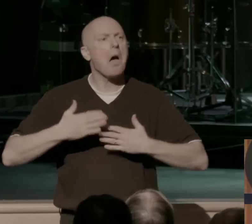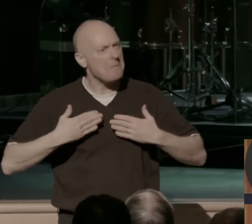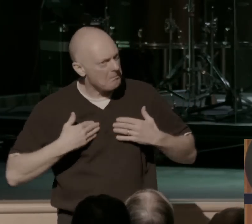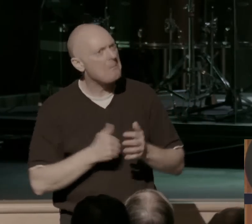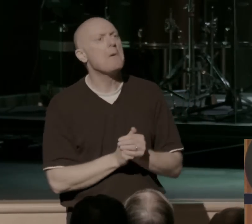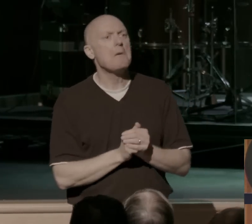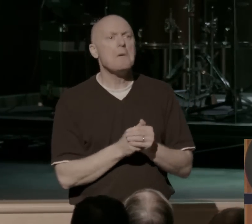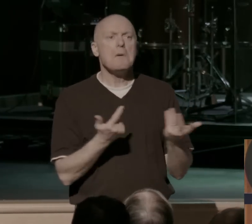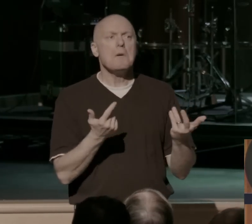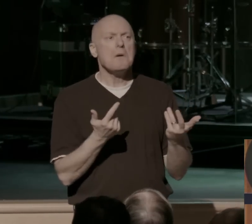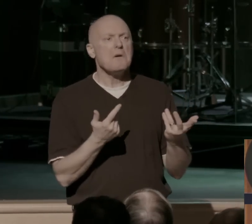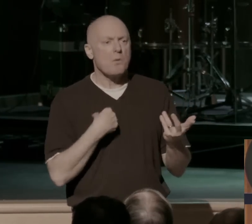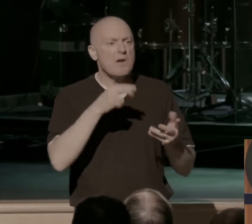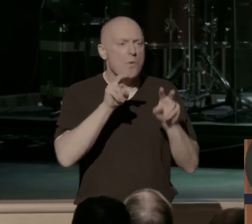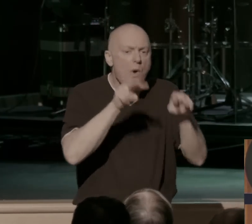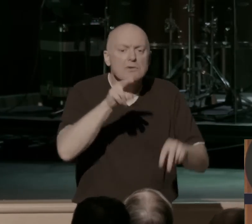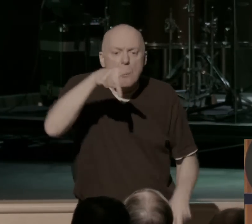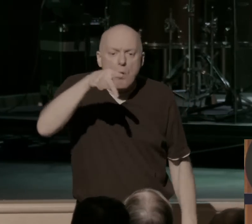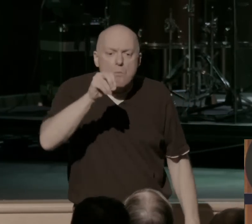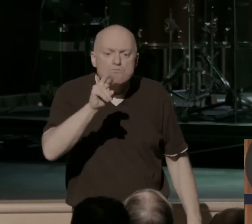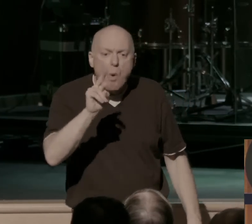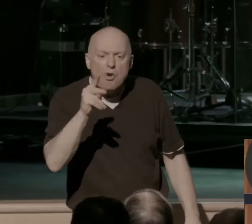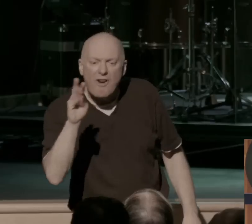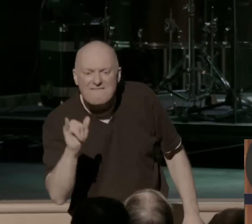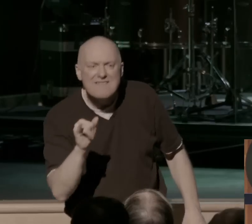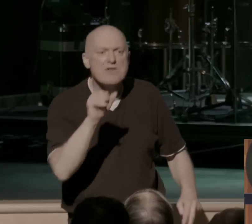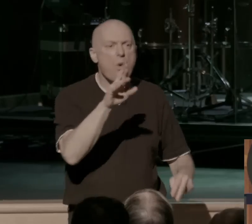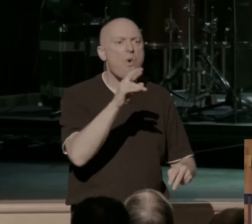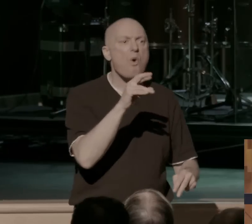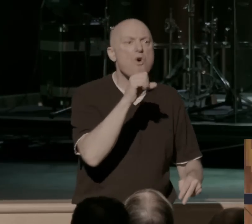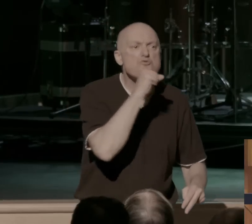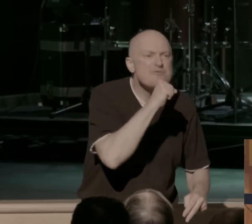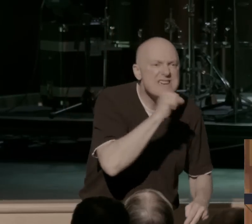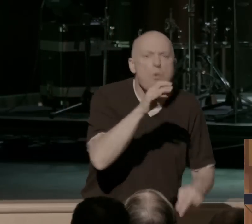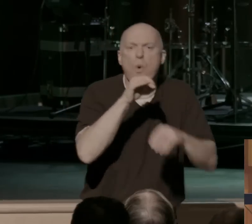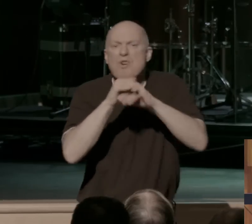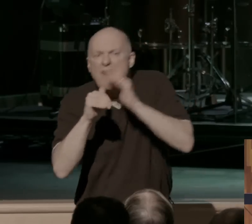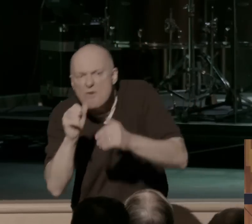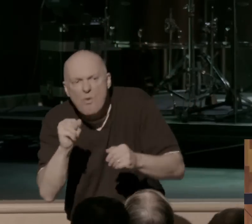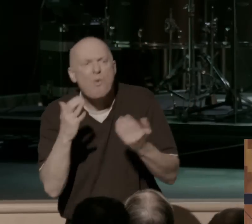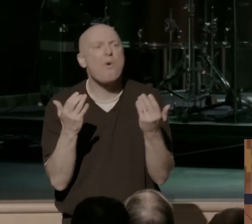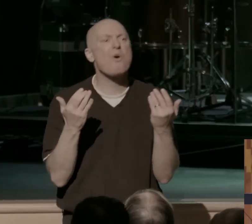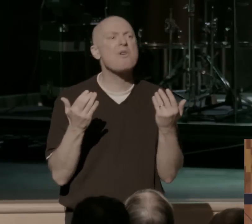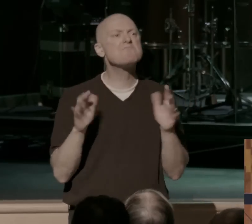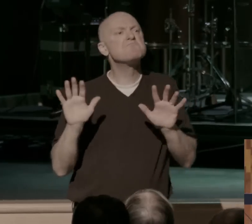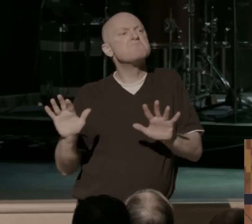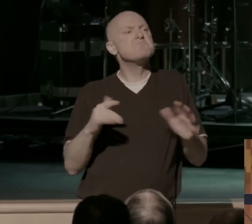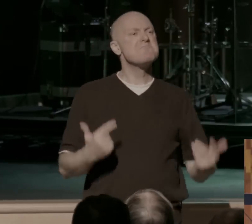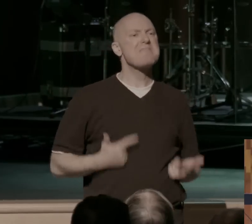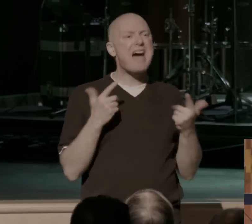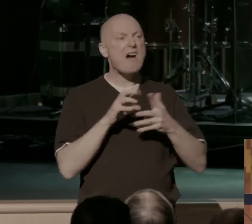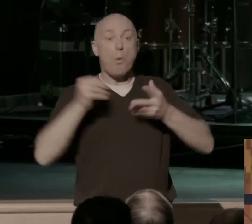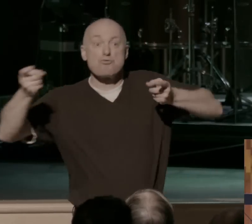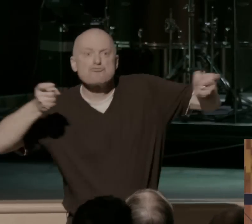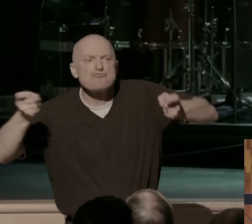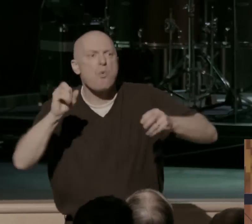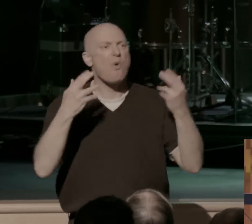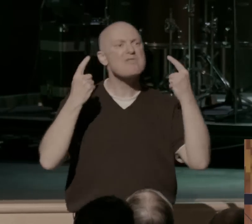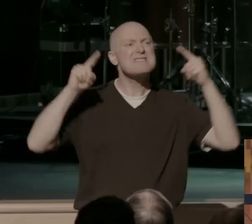We settle for pornography, or greed, or comfort, or ease, or control, or success, and we settle